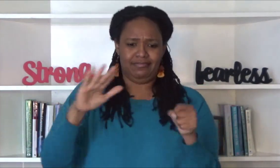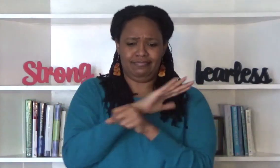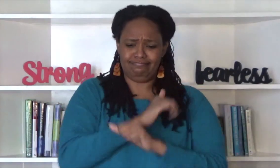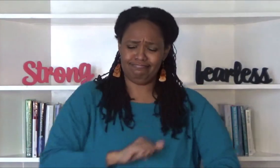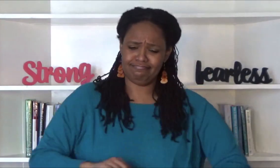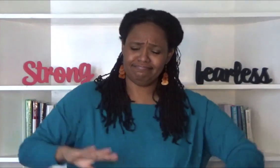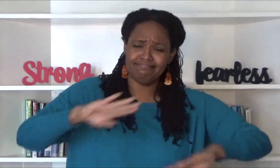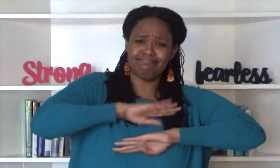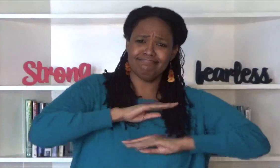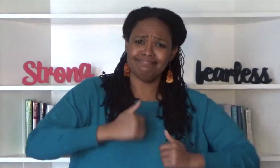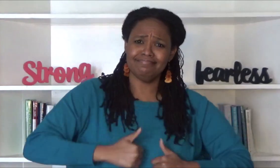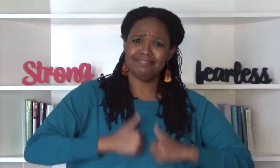now